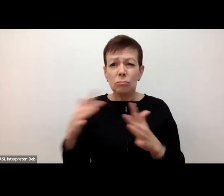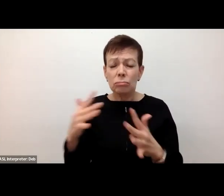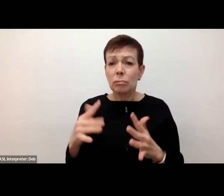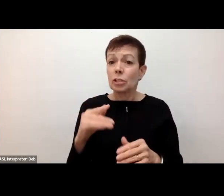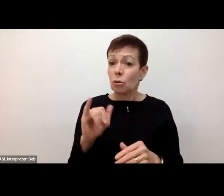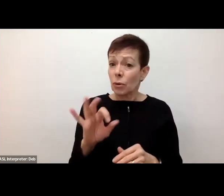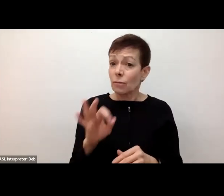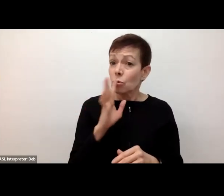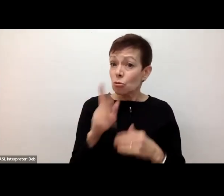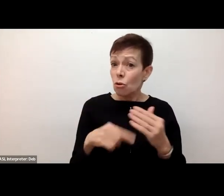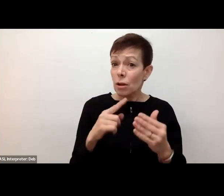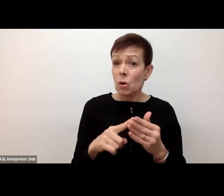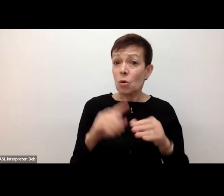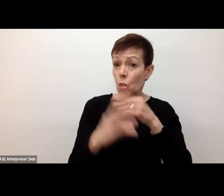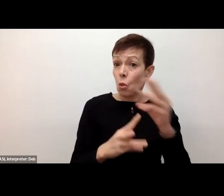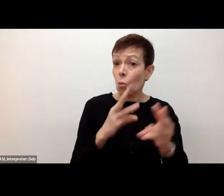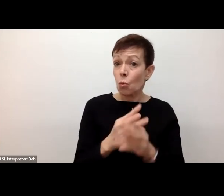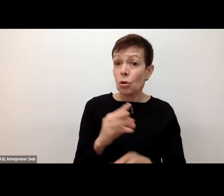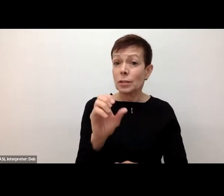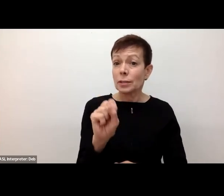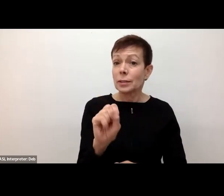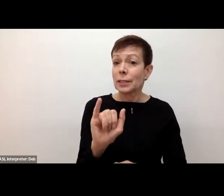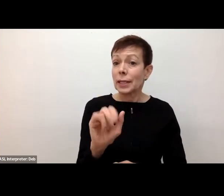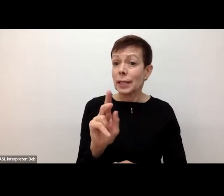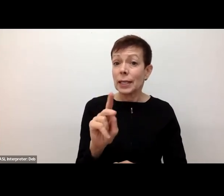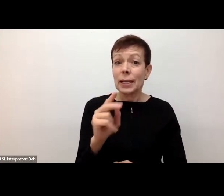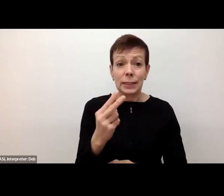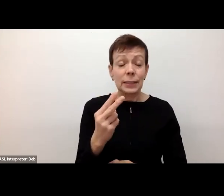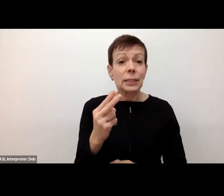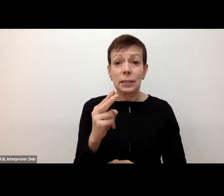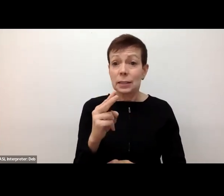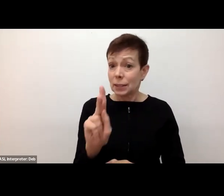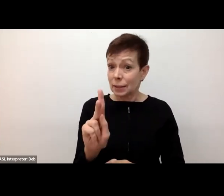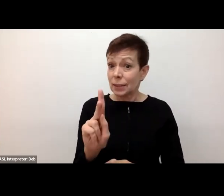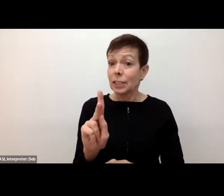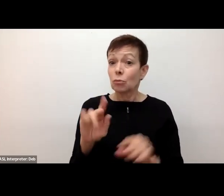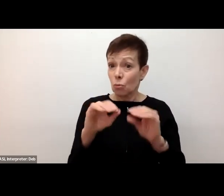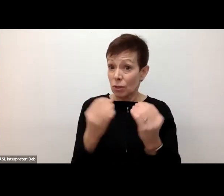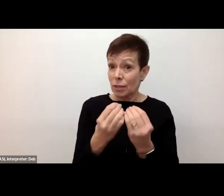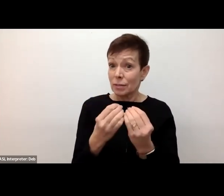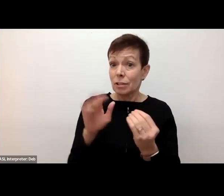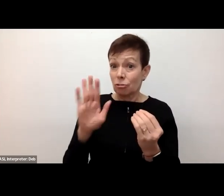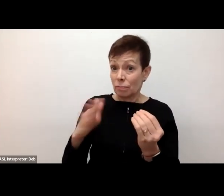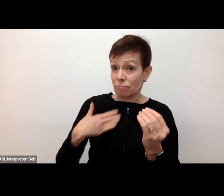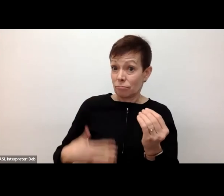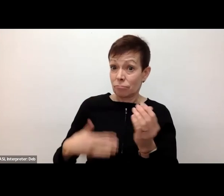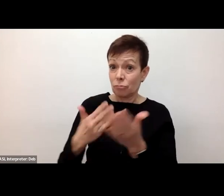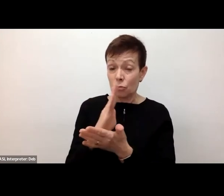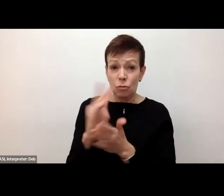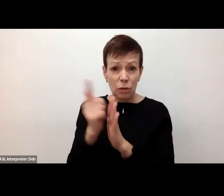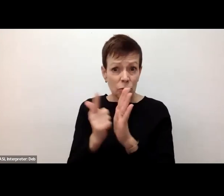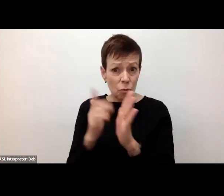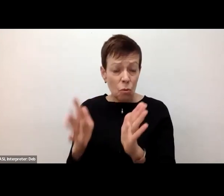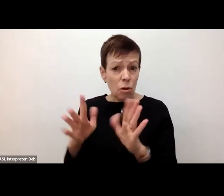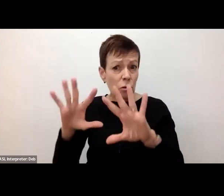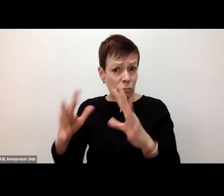particular from the World Sikh Organization and their human rights lawyer. You will have heard, some of you will have heard,